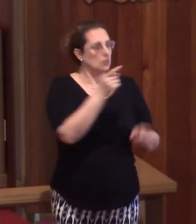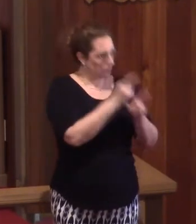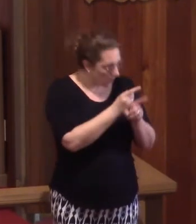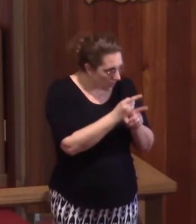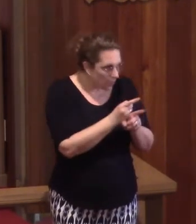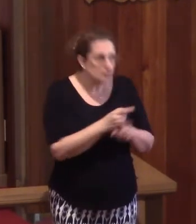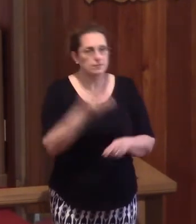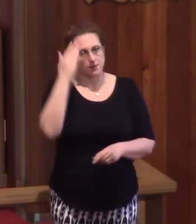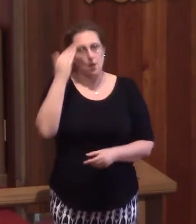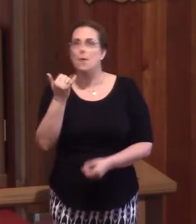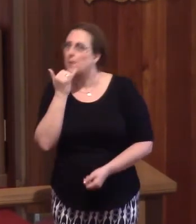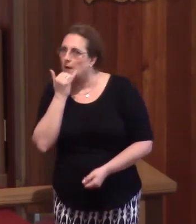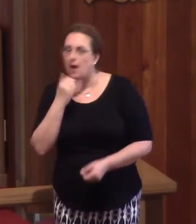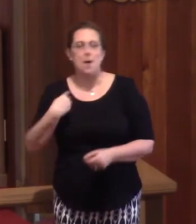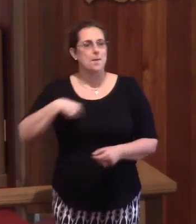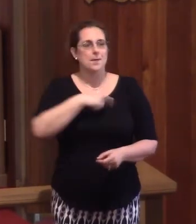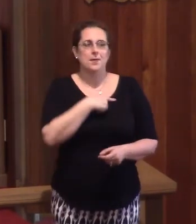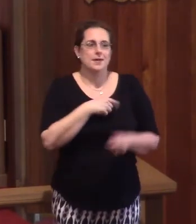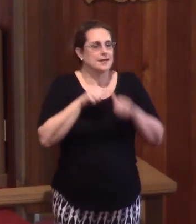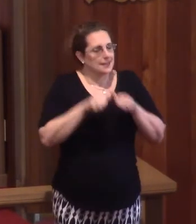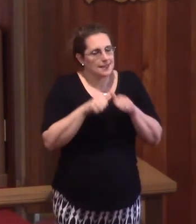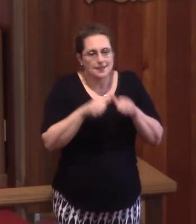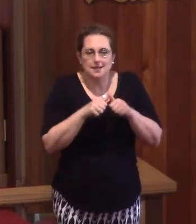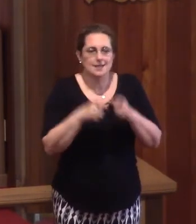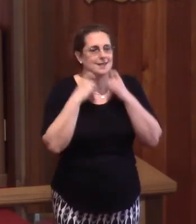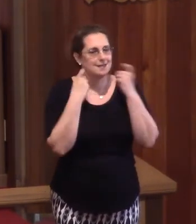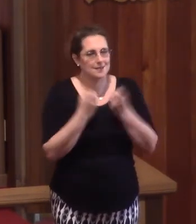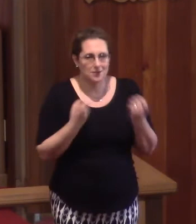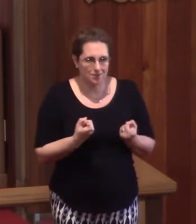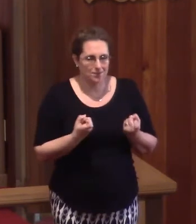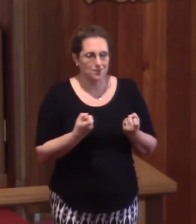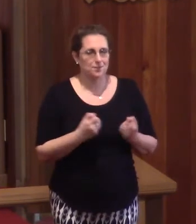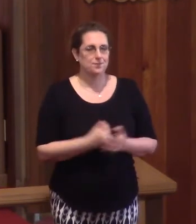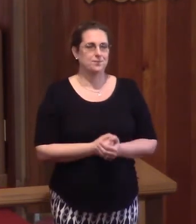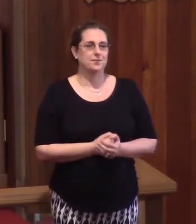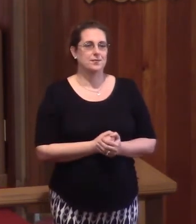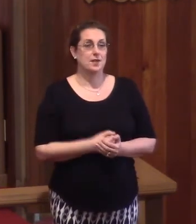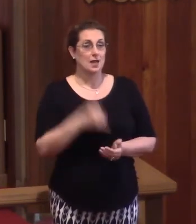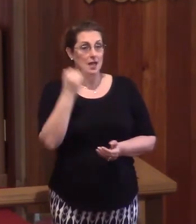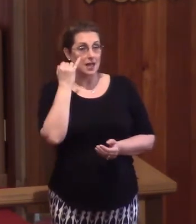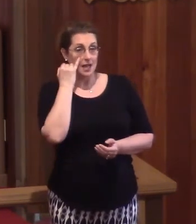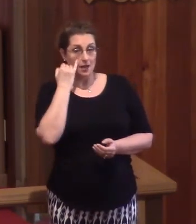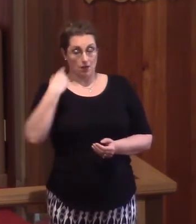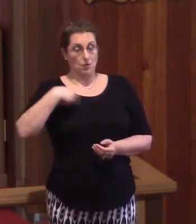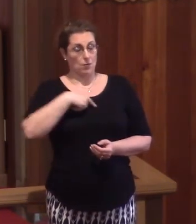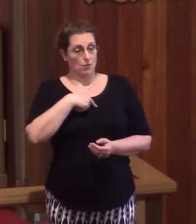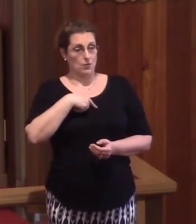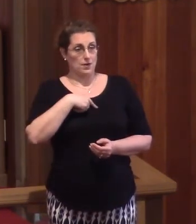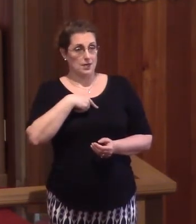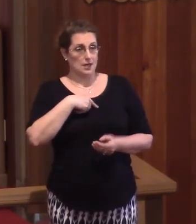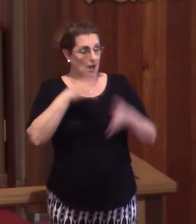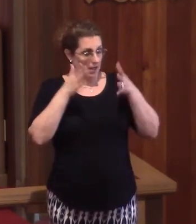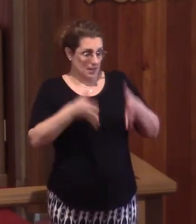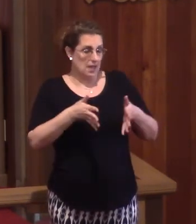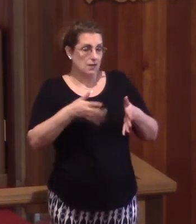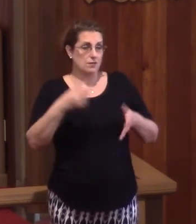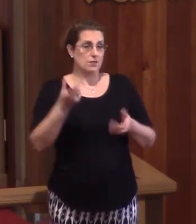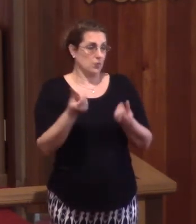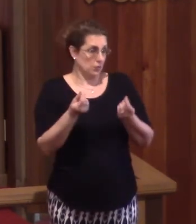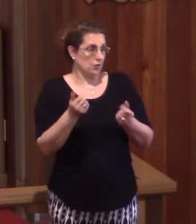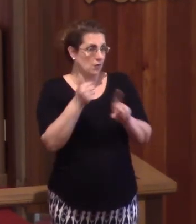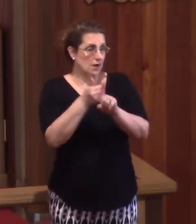We know what's wrong. And yet we continue to sin. If left to our own devices, our do-overs, we